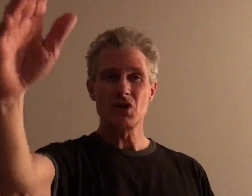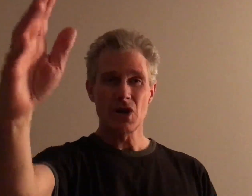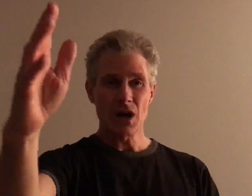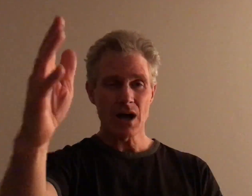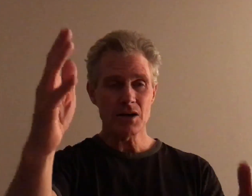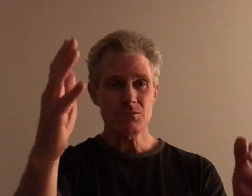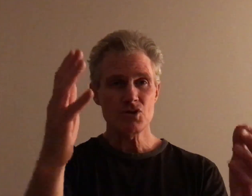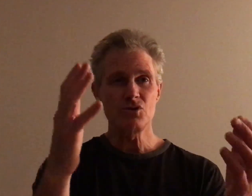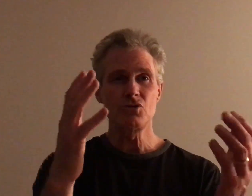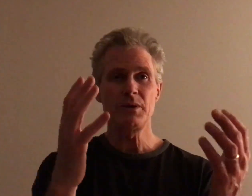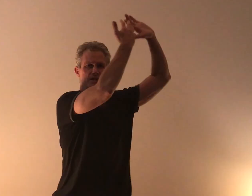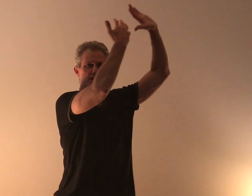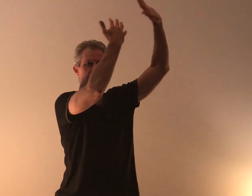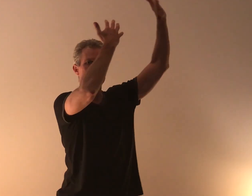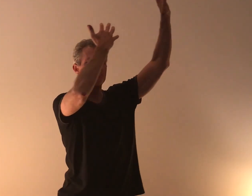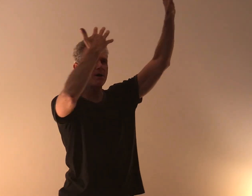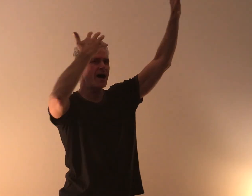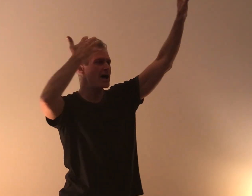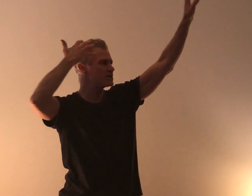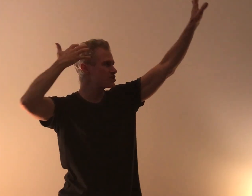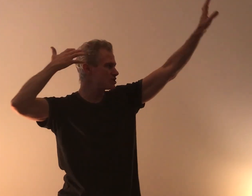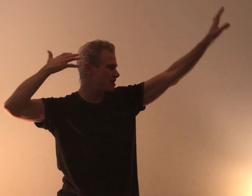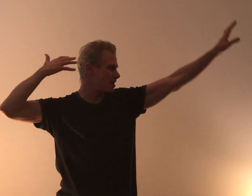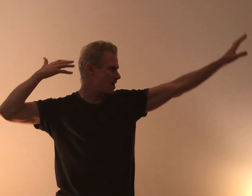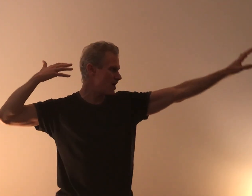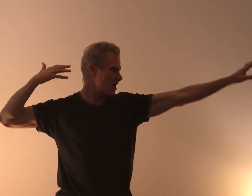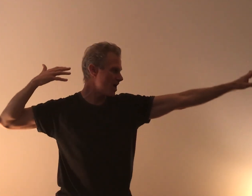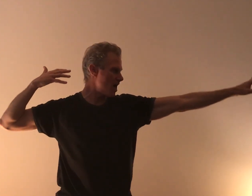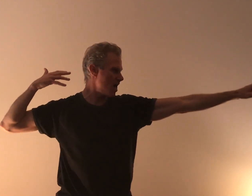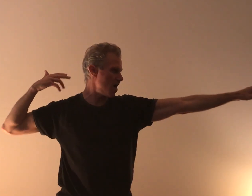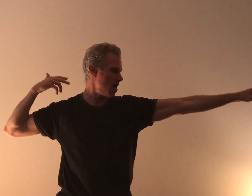Come to me Compassion Compassion Compassion Compassion Compassion Come to Come